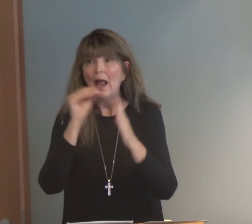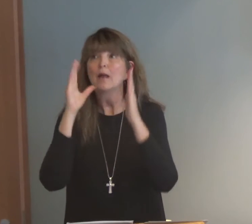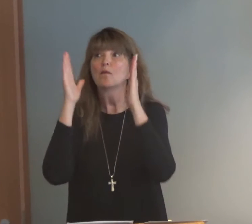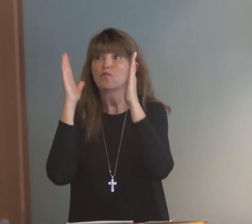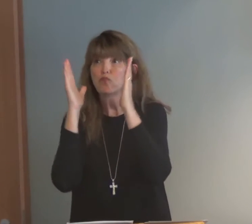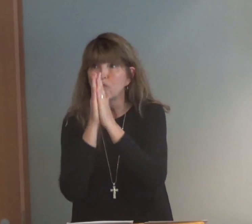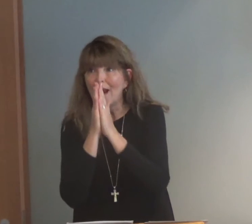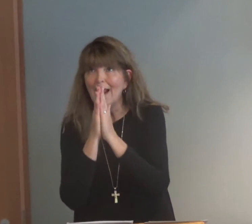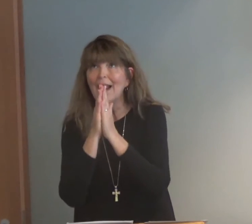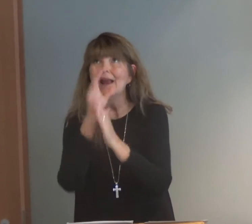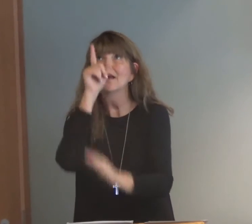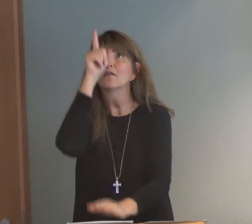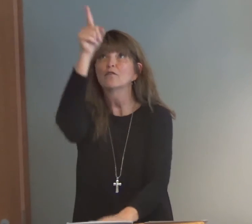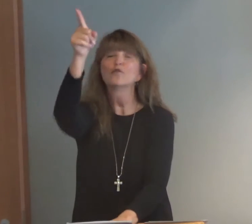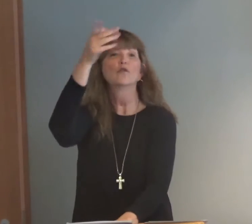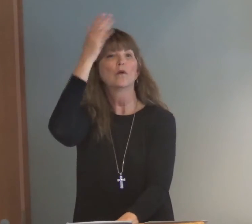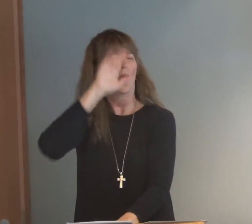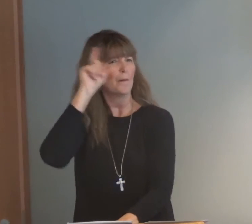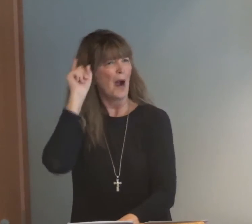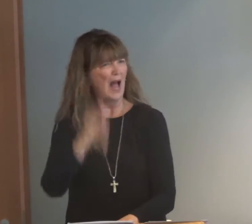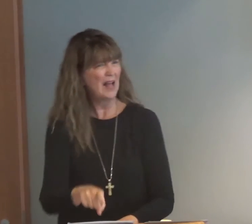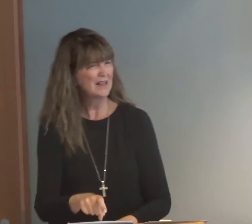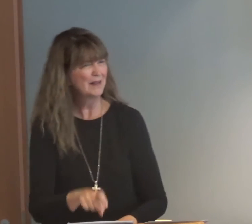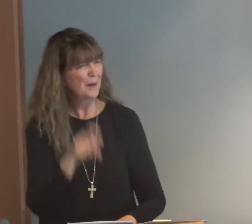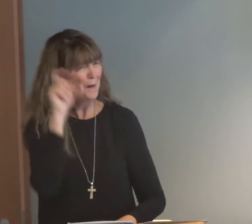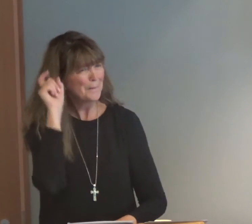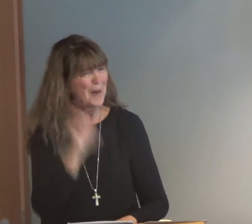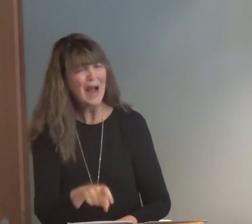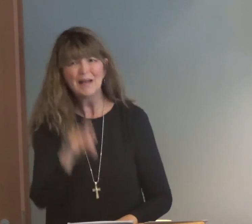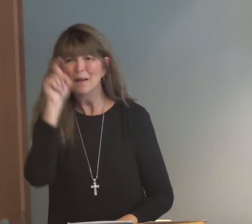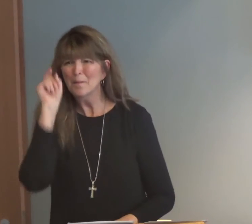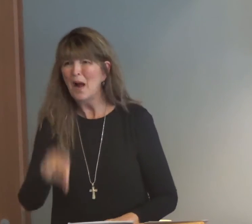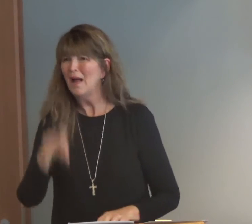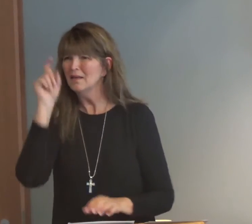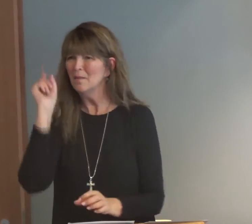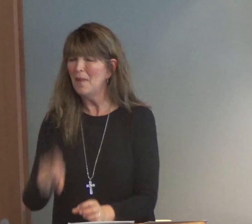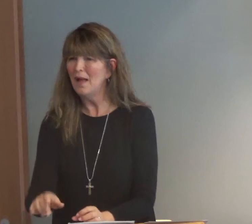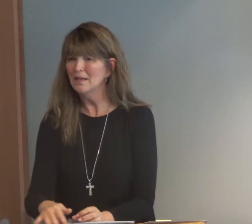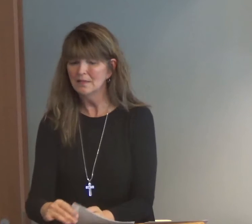And Father, the Lord's guidance. We have to pray to God. Well, we have to. That's an imperative.